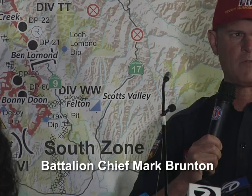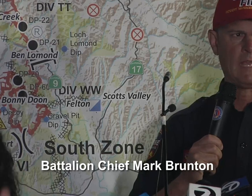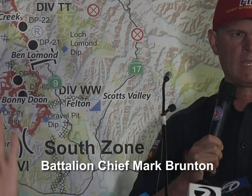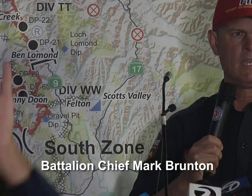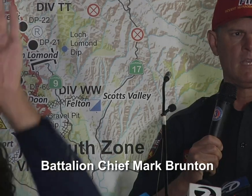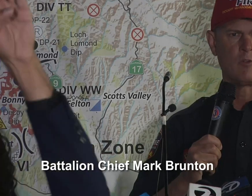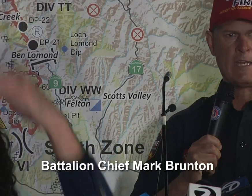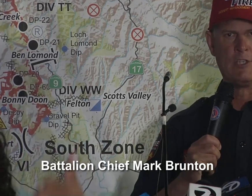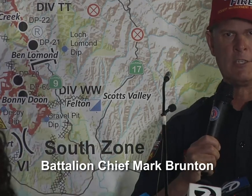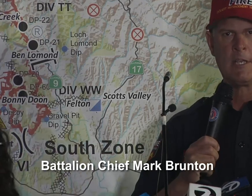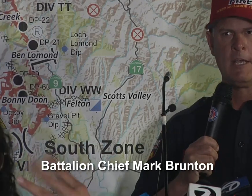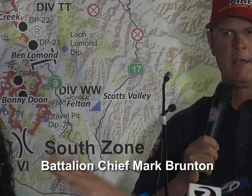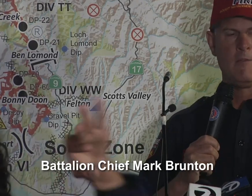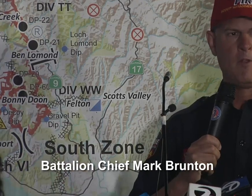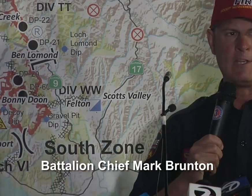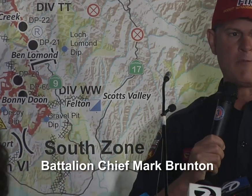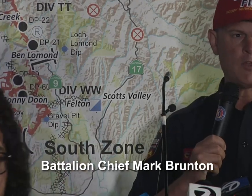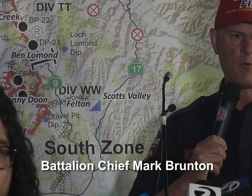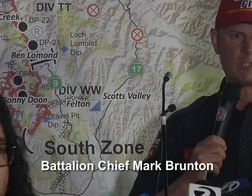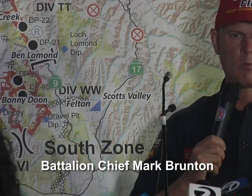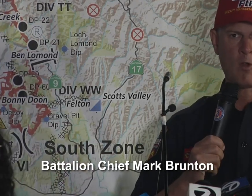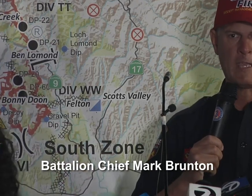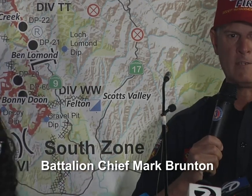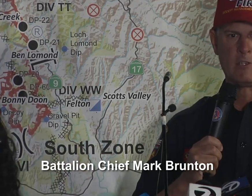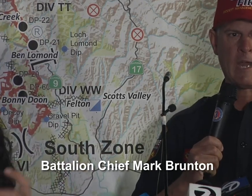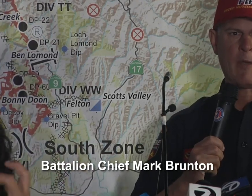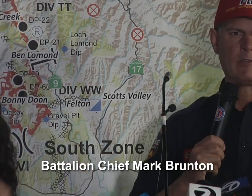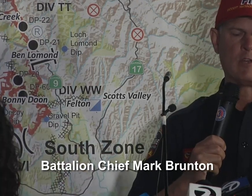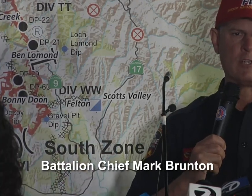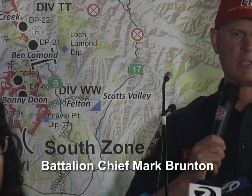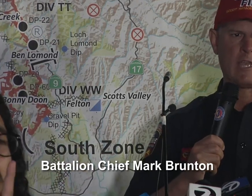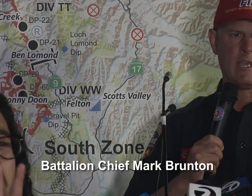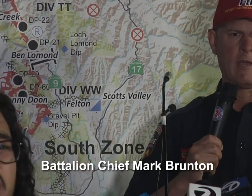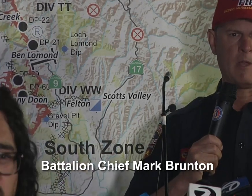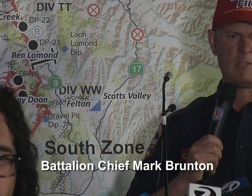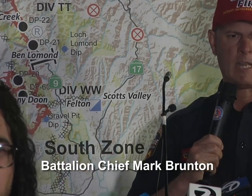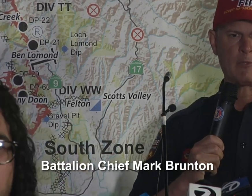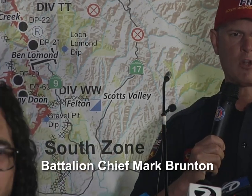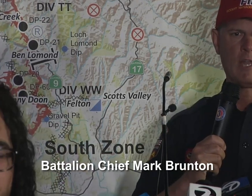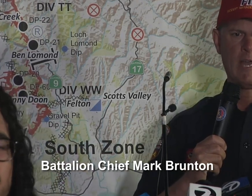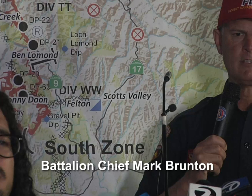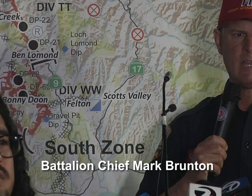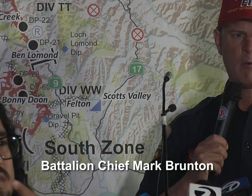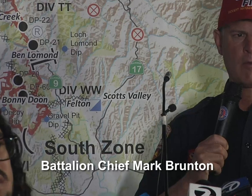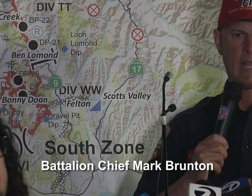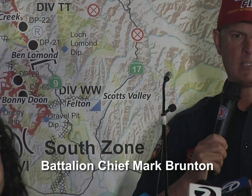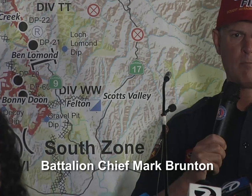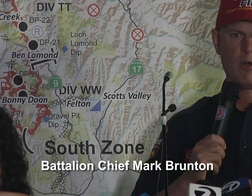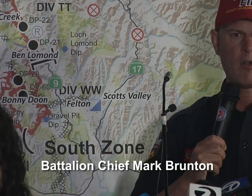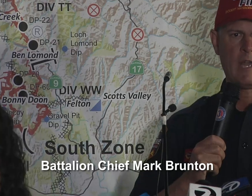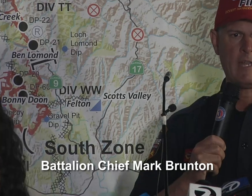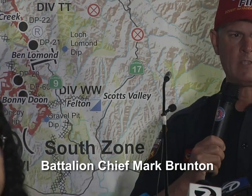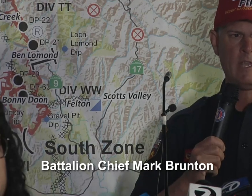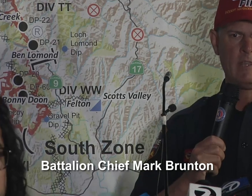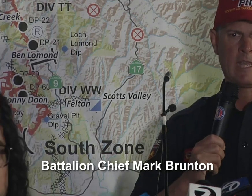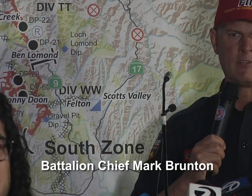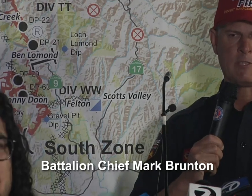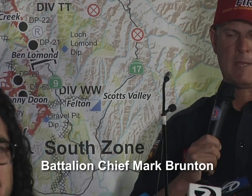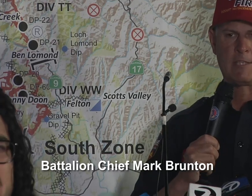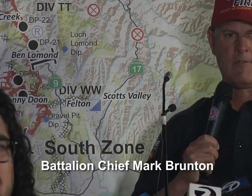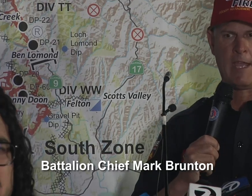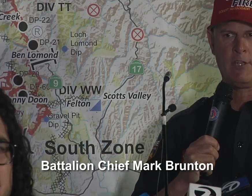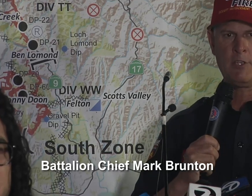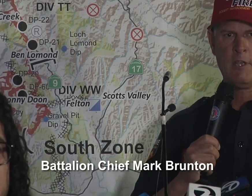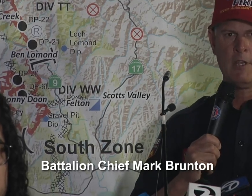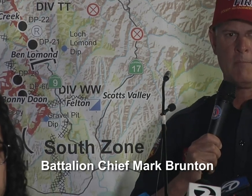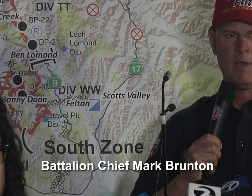that sort of thing, drainages, very difficult for us to work in. It's not how we traditionally establish our lines, not where we like to put our lines. They give